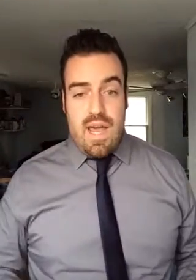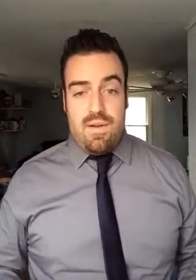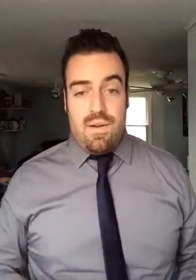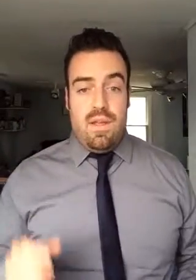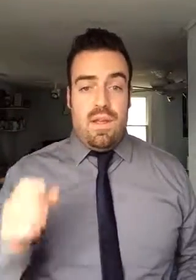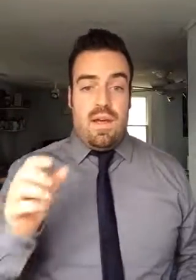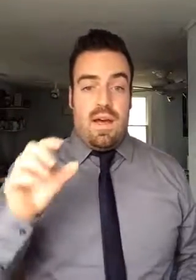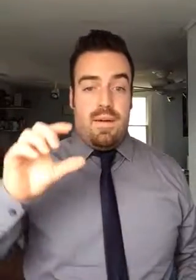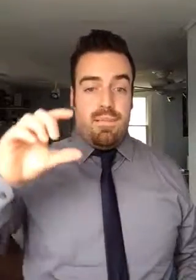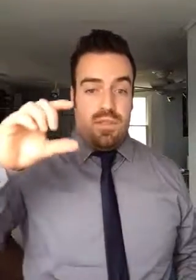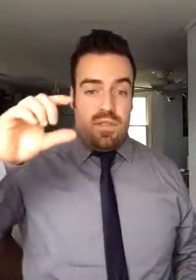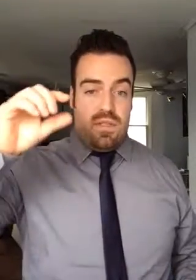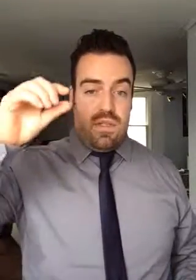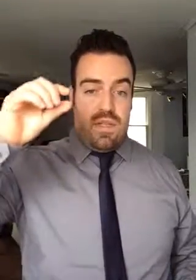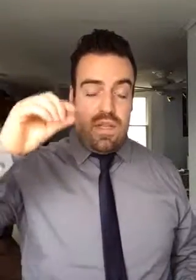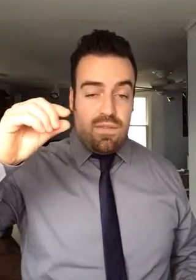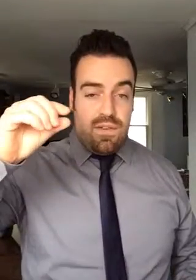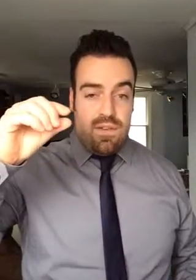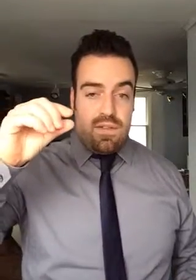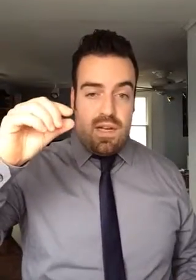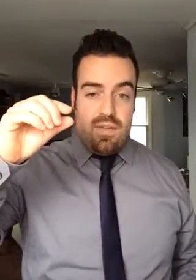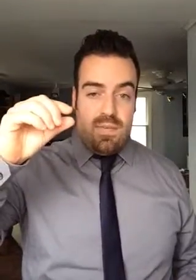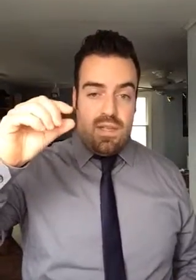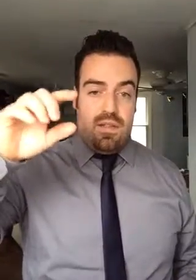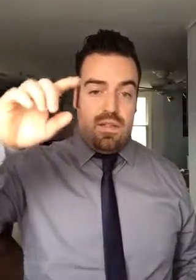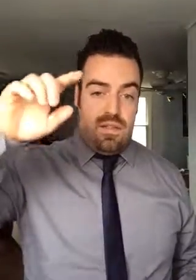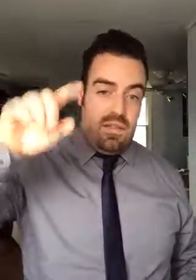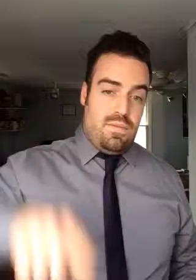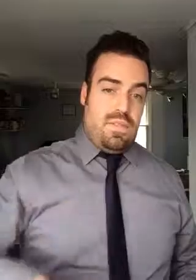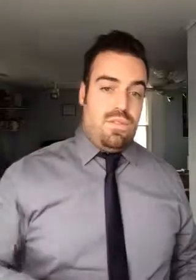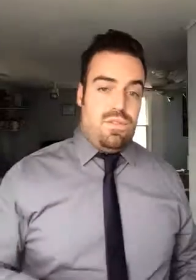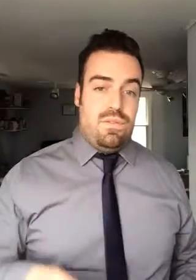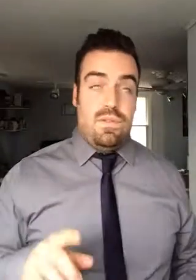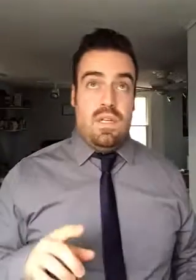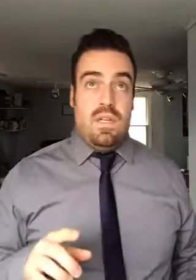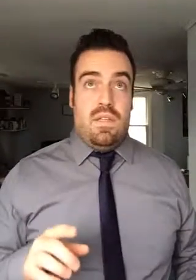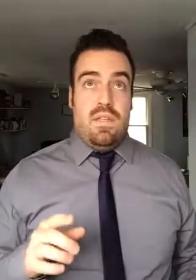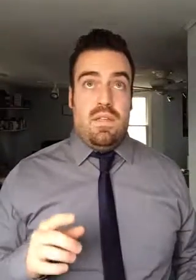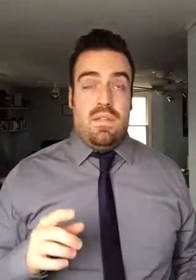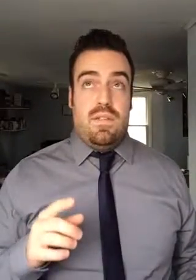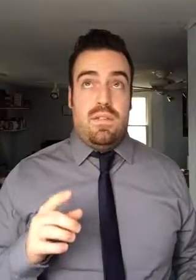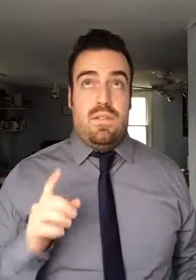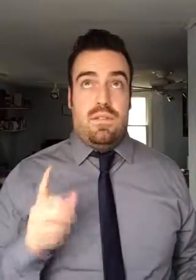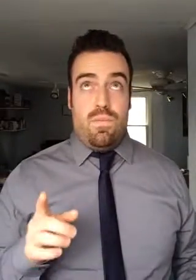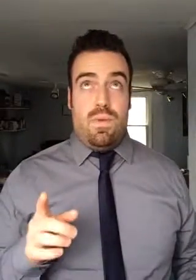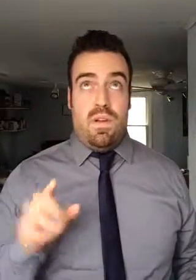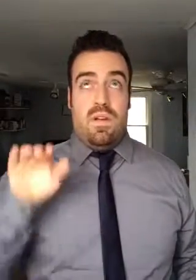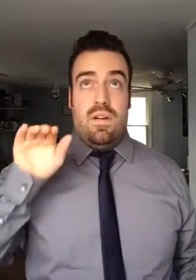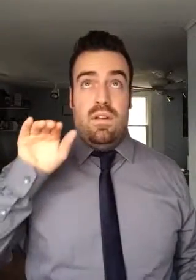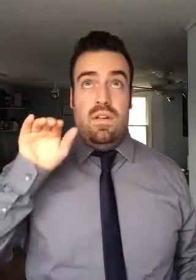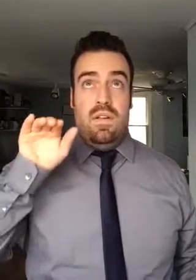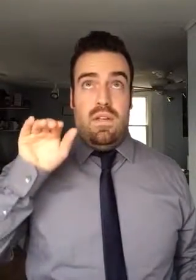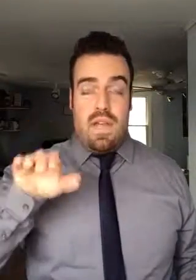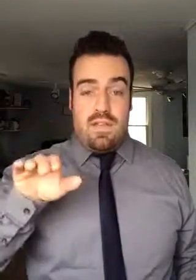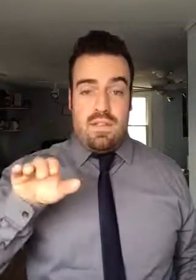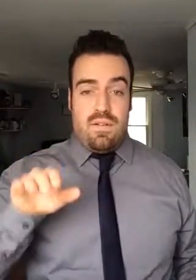down, just on the inferior side of the patella, continuing to the superior anterior